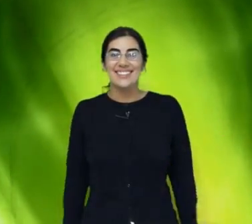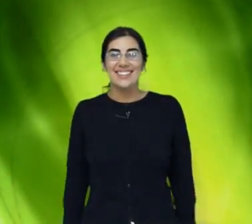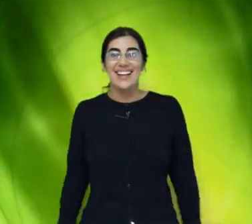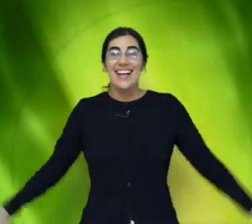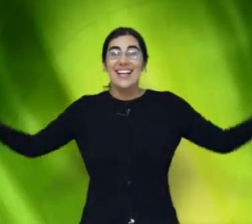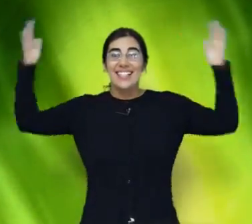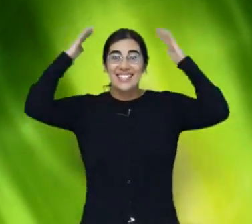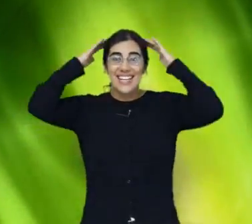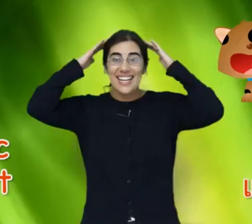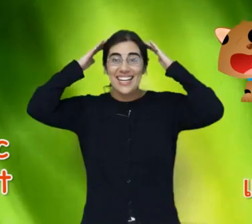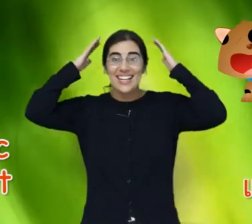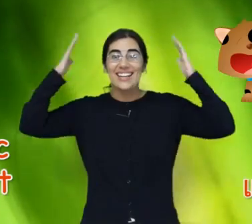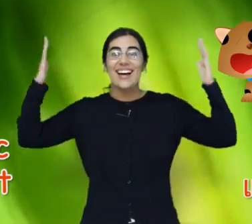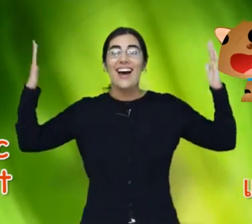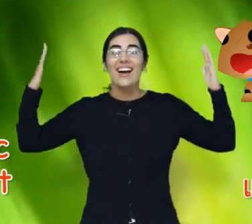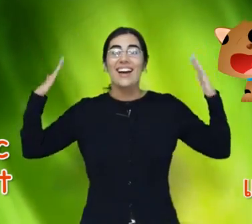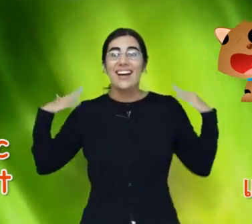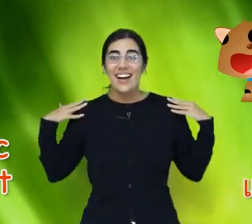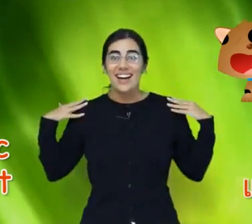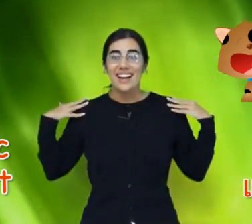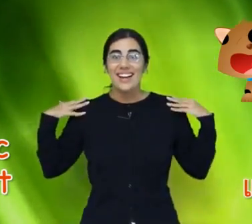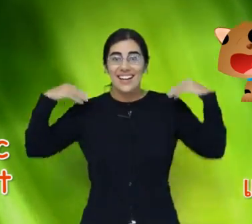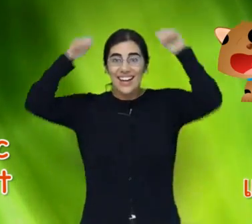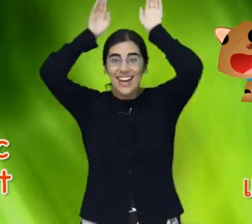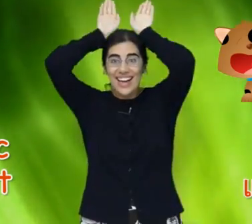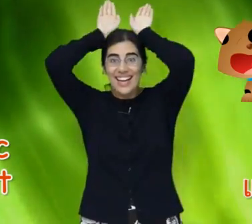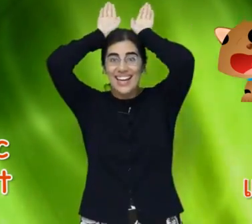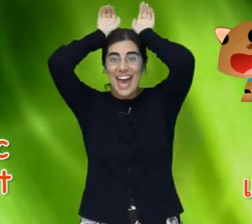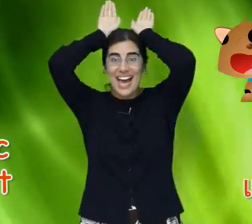C. C. Cat.